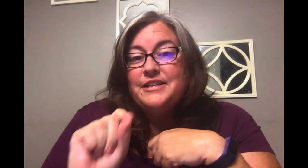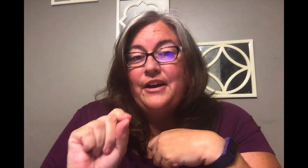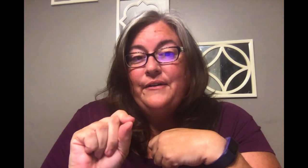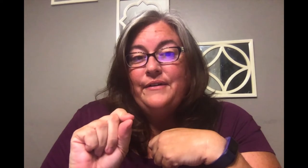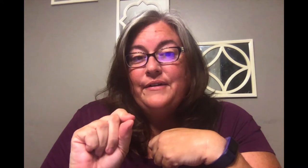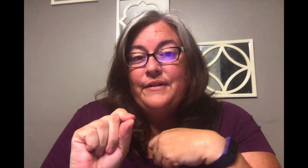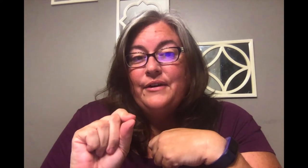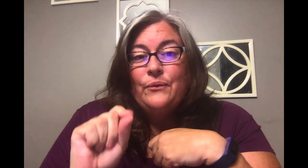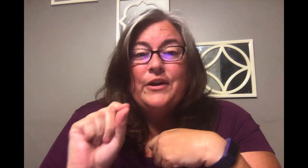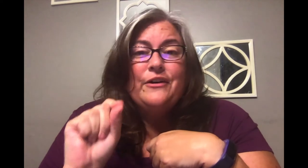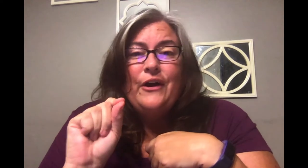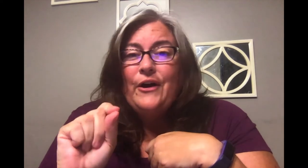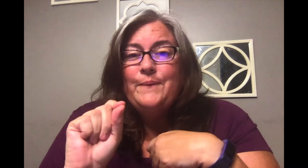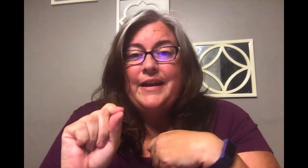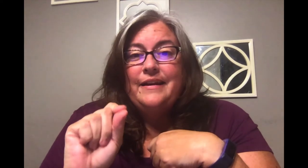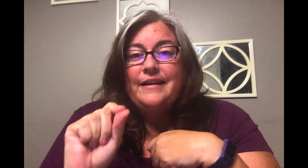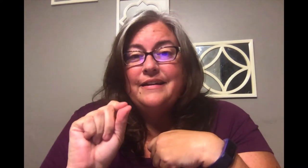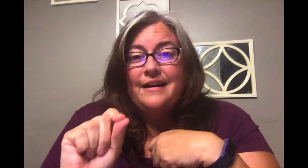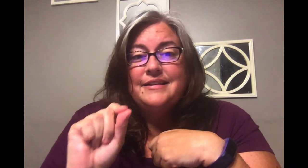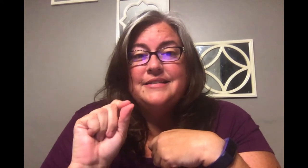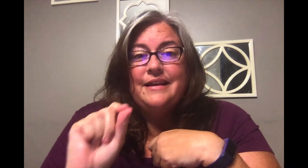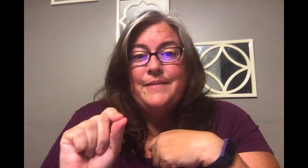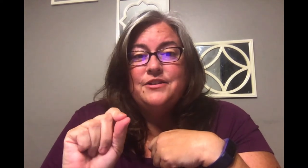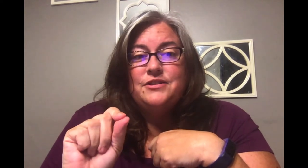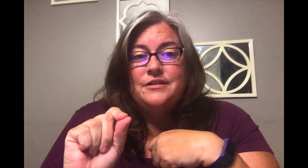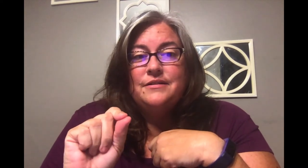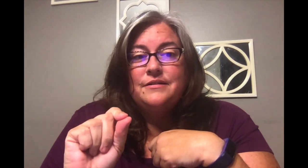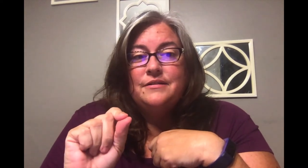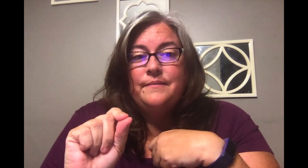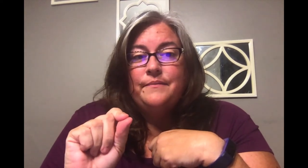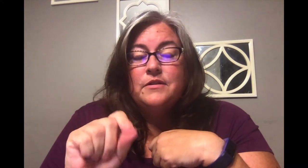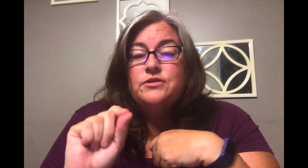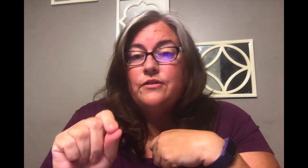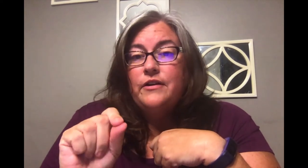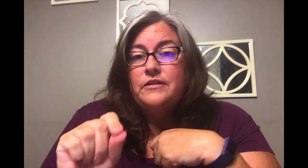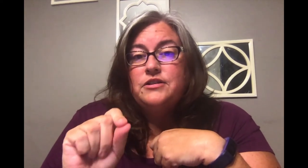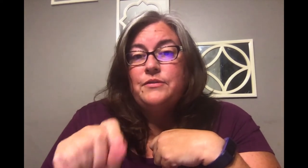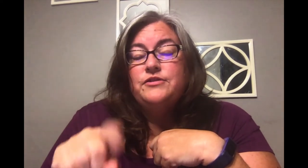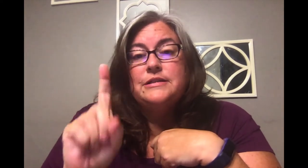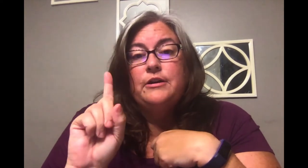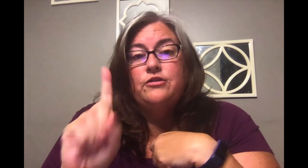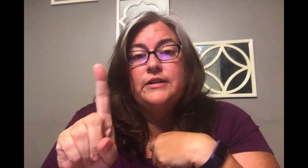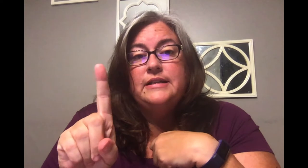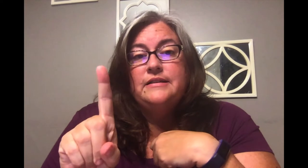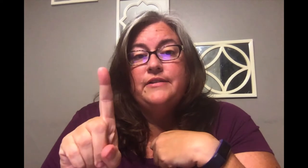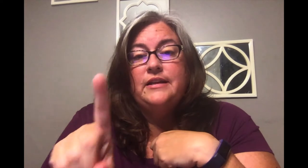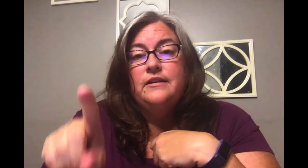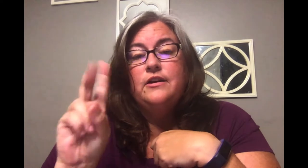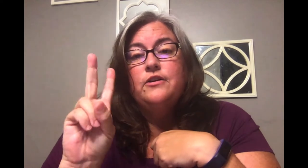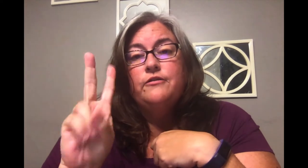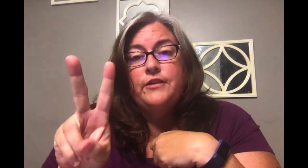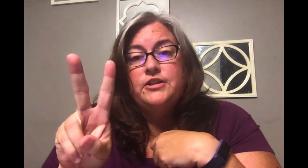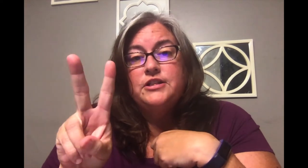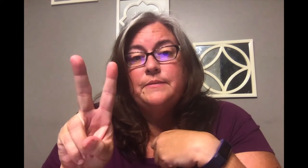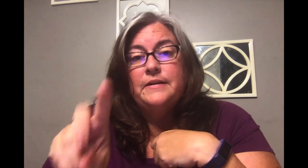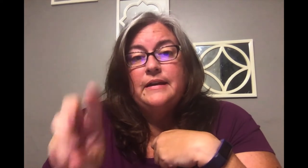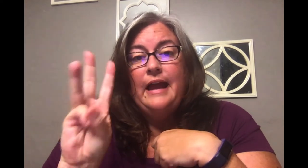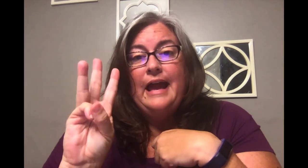ago we are all made in god's image so far this year we've talked about creativity friendship and